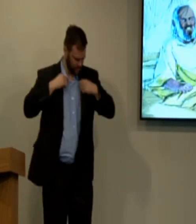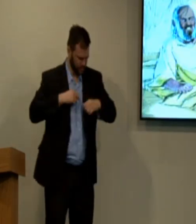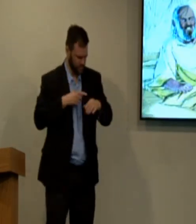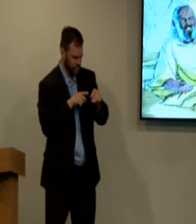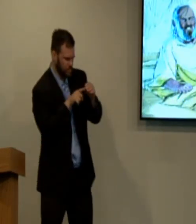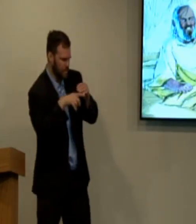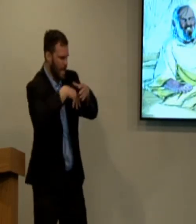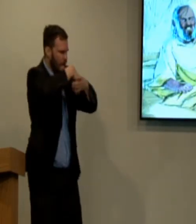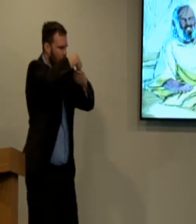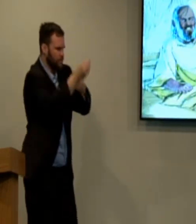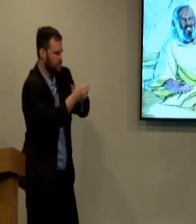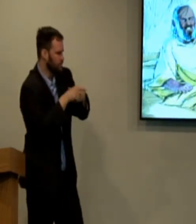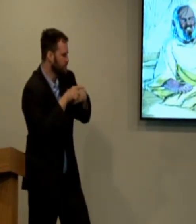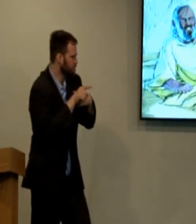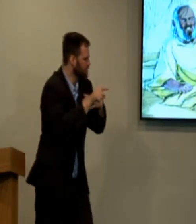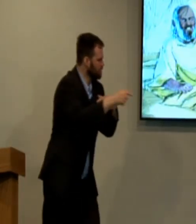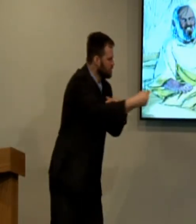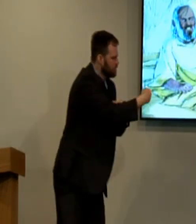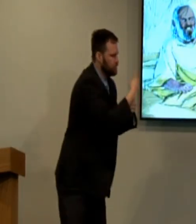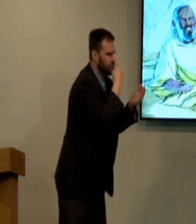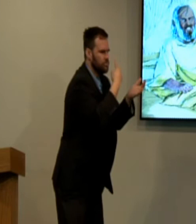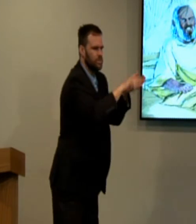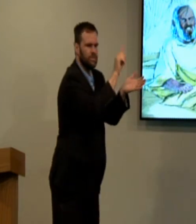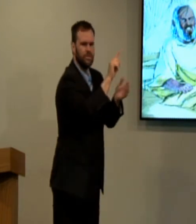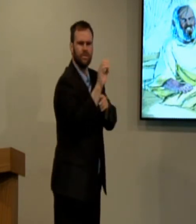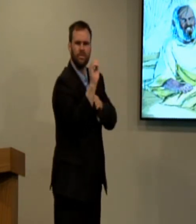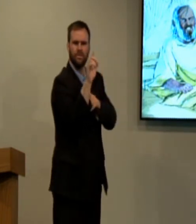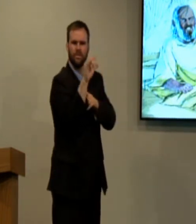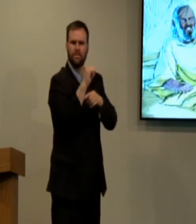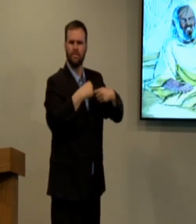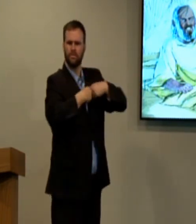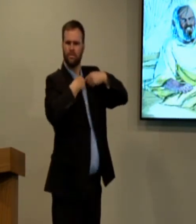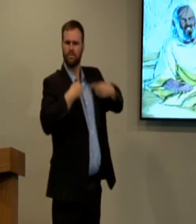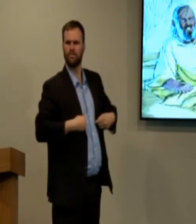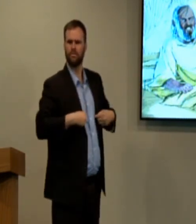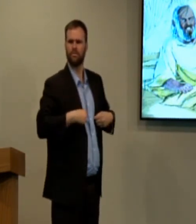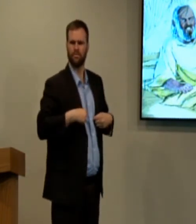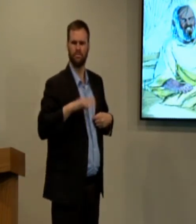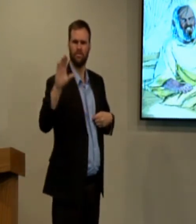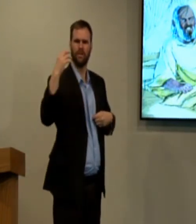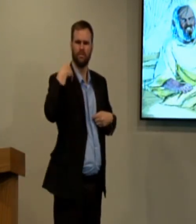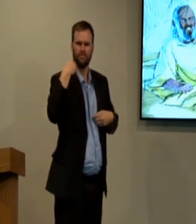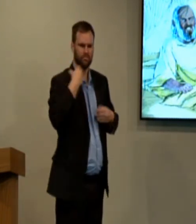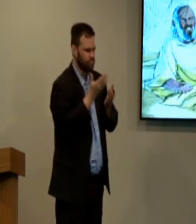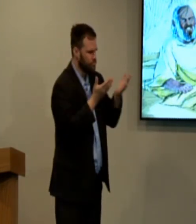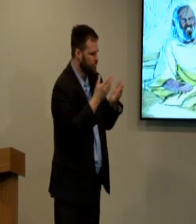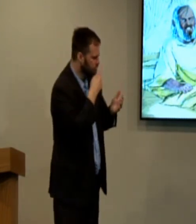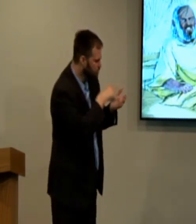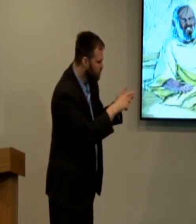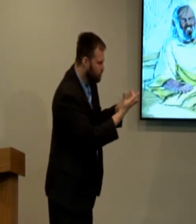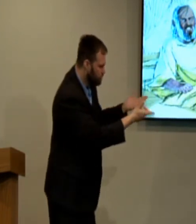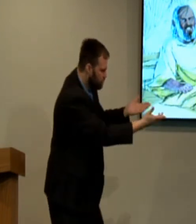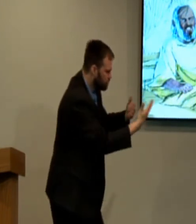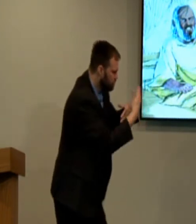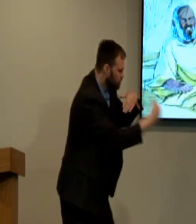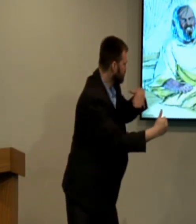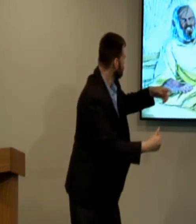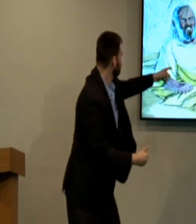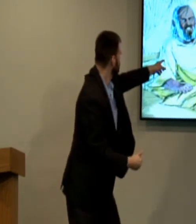And so he gets up, and he goes out to check on Eli, the high priest, because it's his boss.